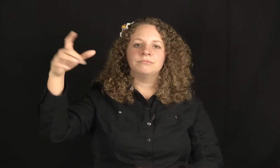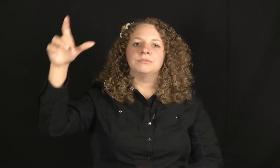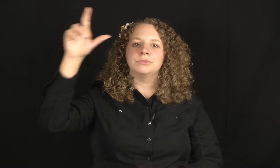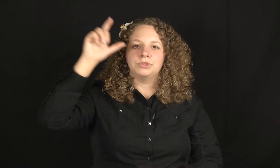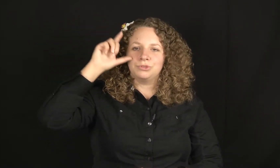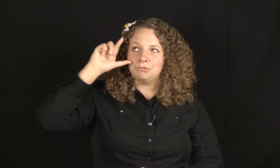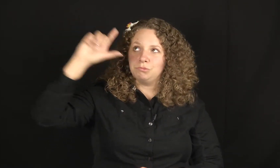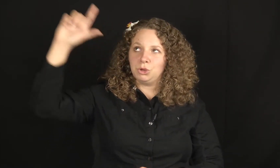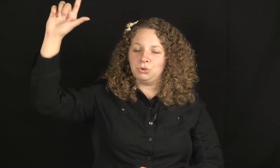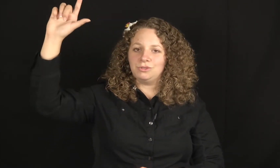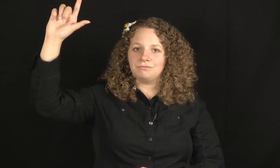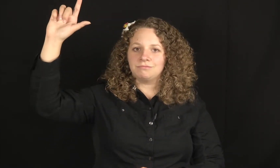Moon.